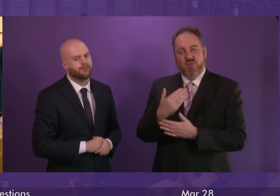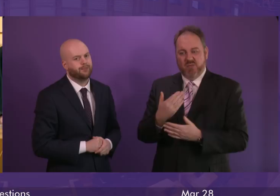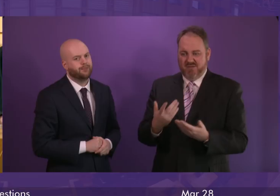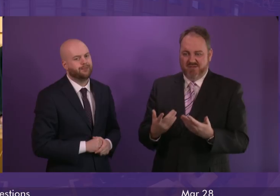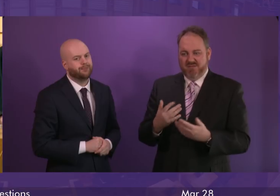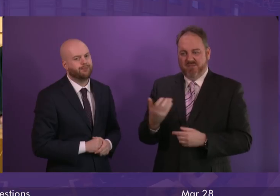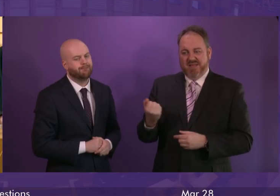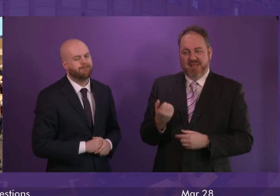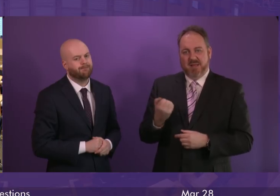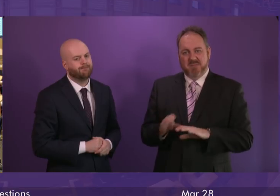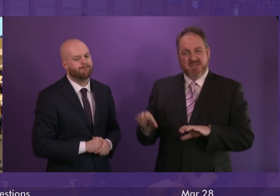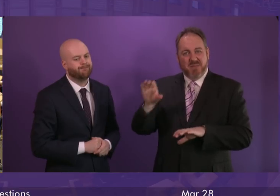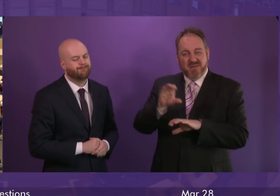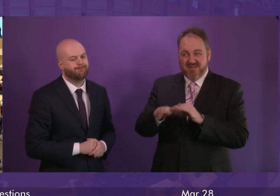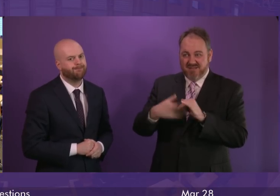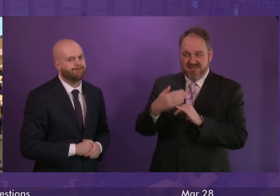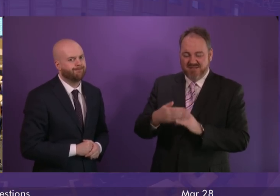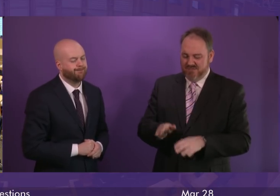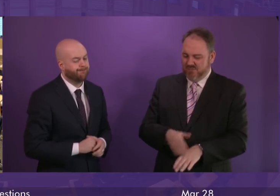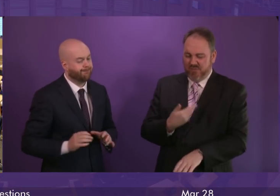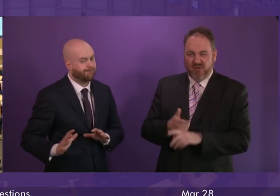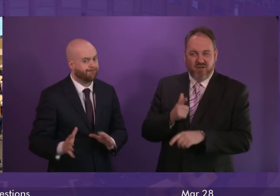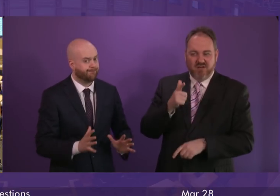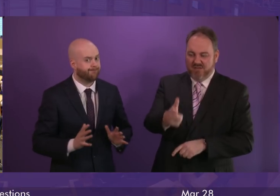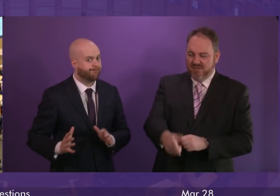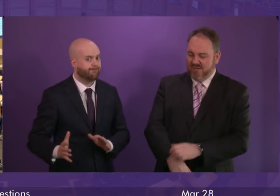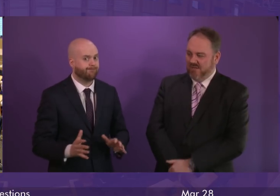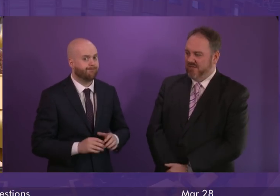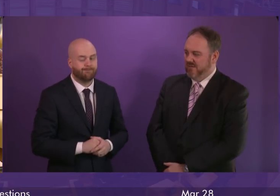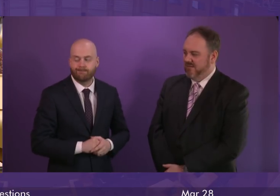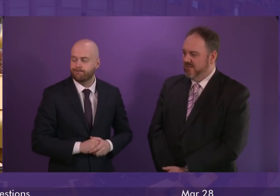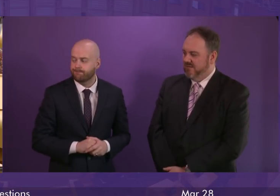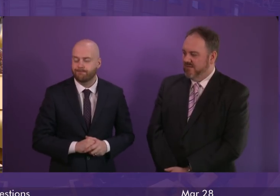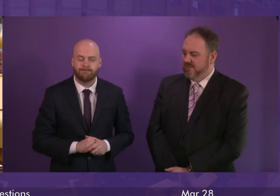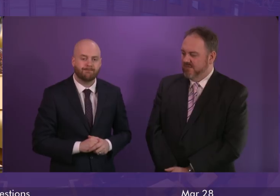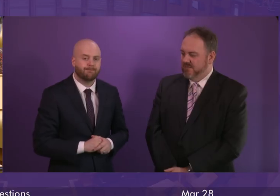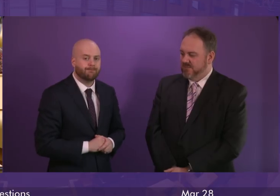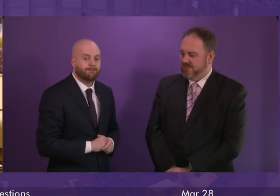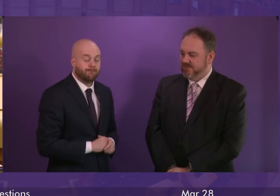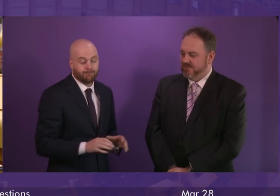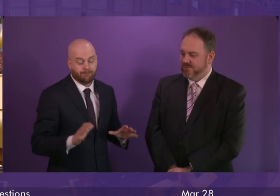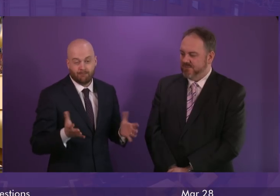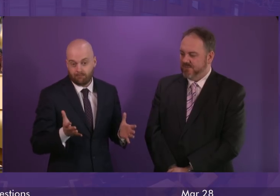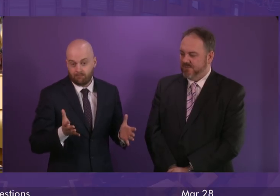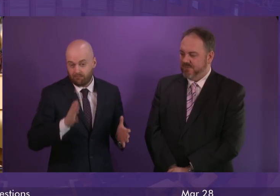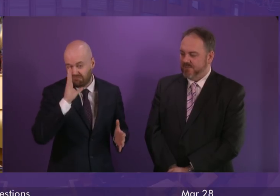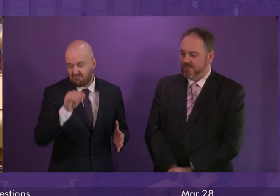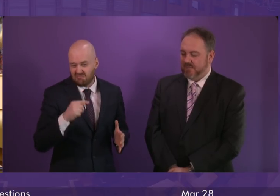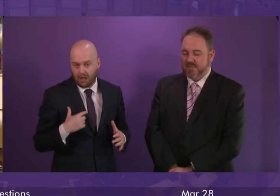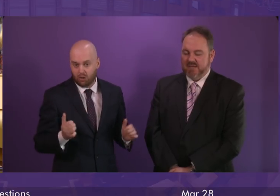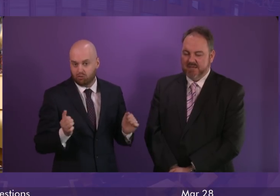needed income supplement? First Minister. Firstly, I agree with Alison